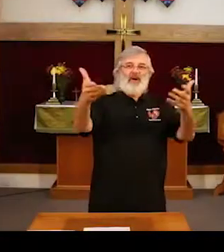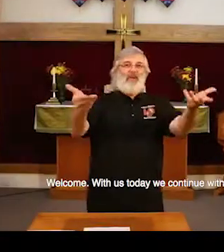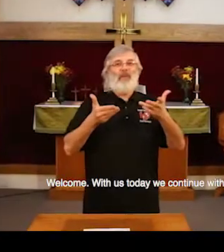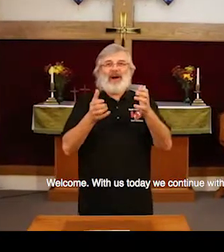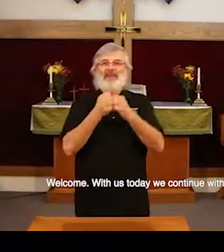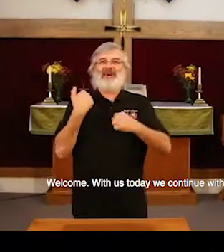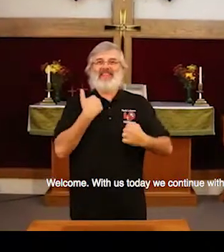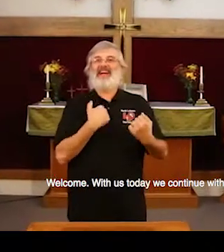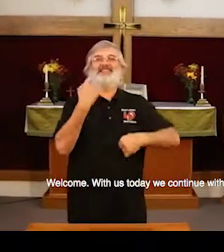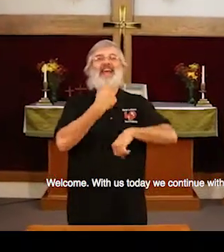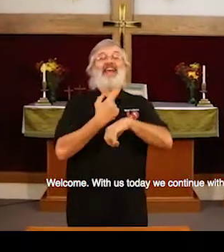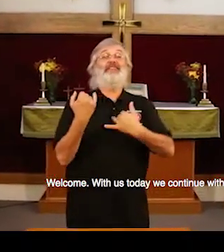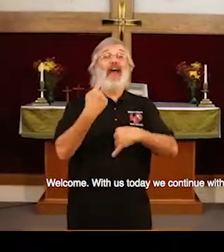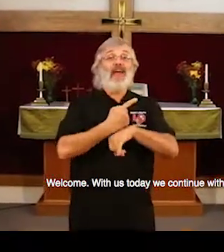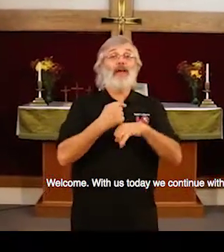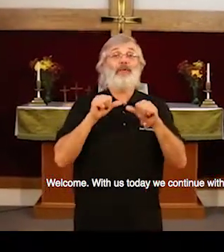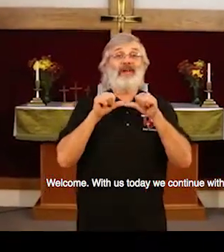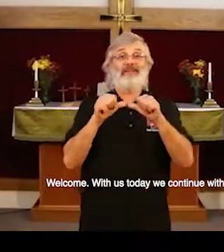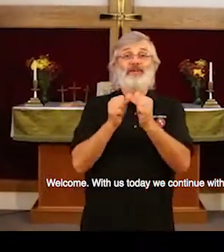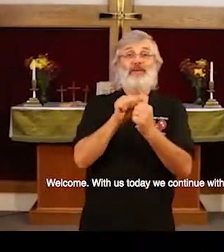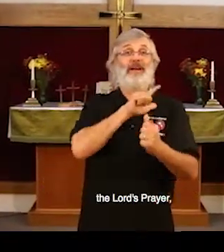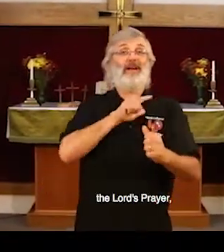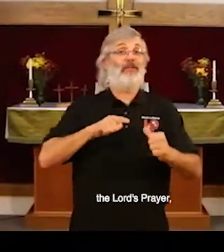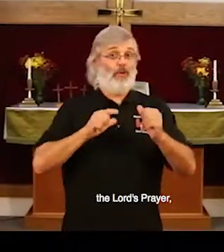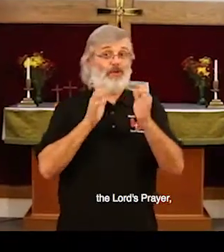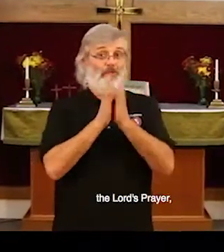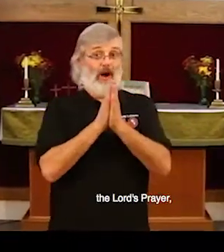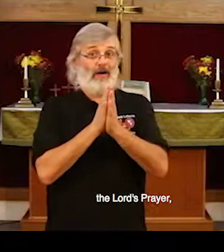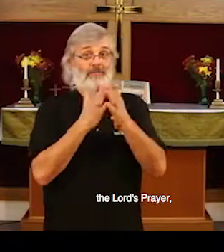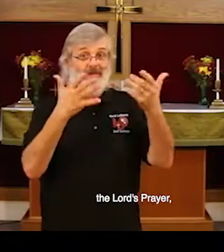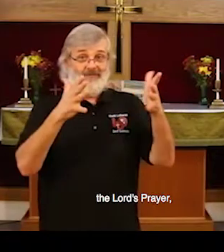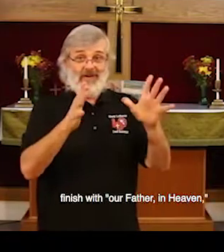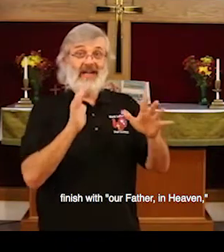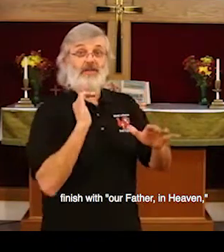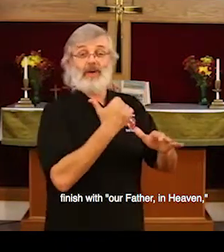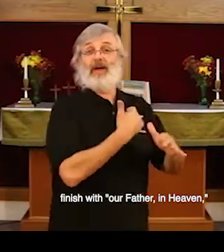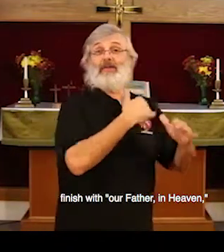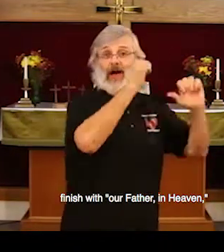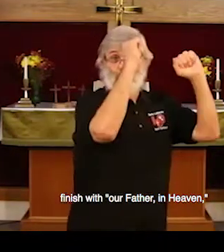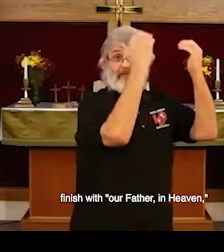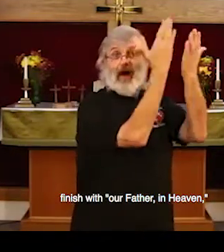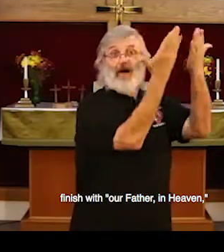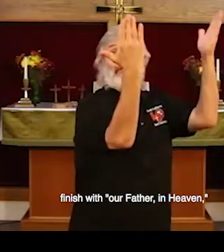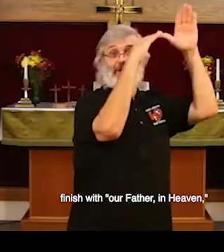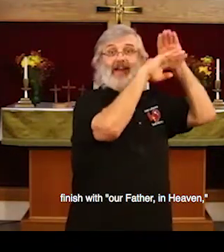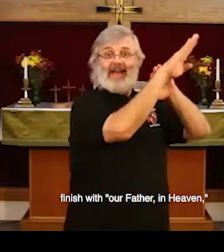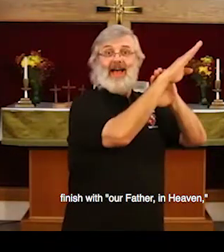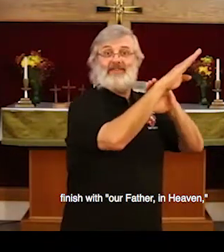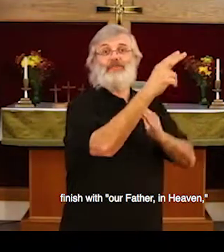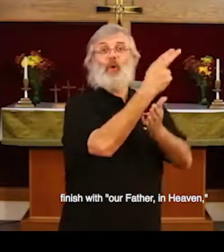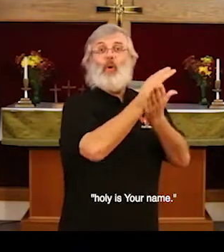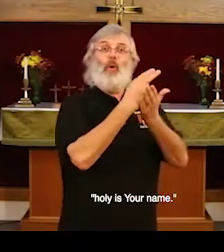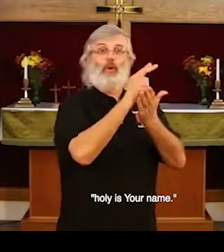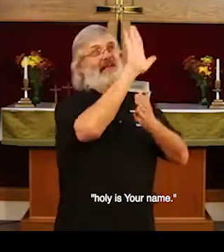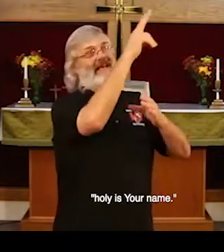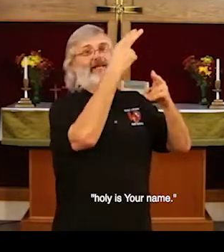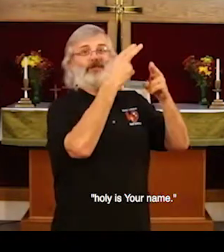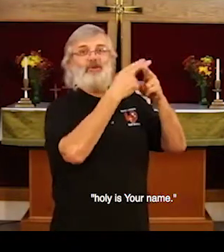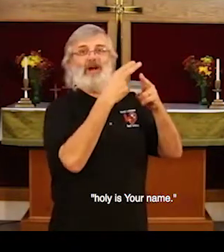Welcome with us today. Today we continue with the Lord's Prayer, finished with our Father in Heaven. Holy is your